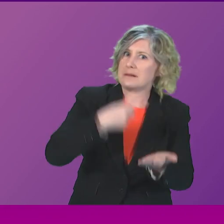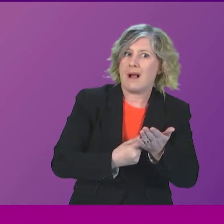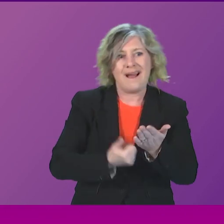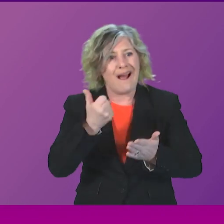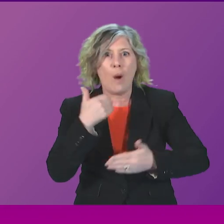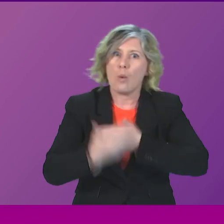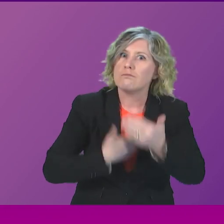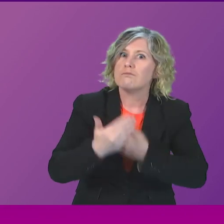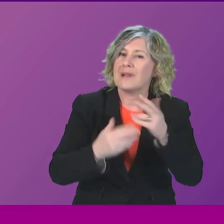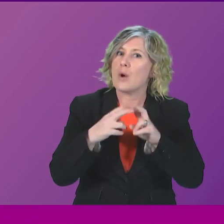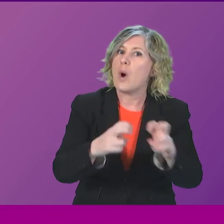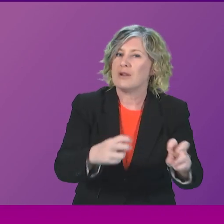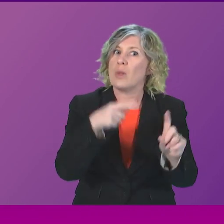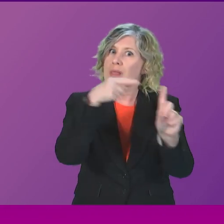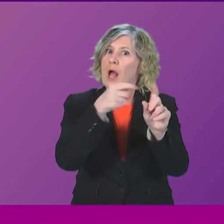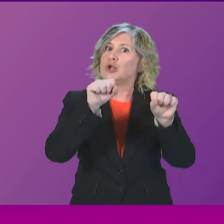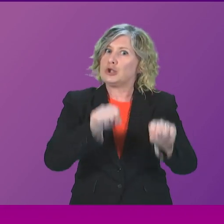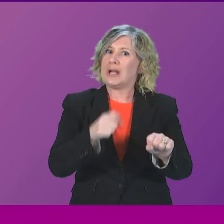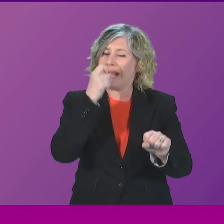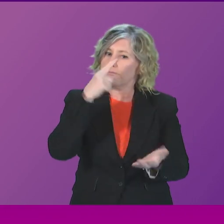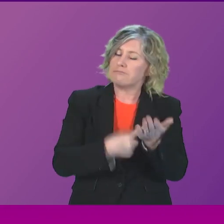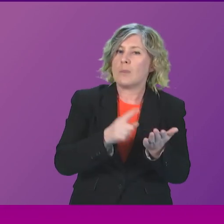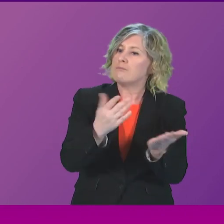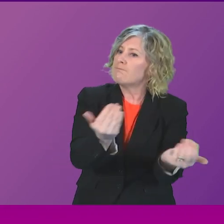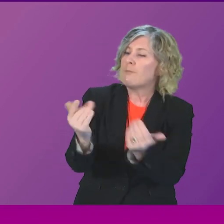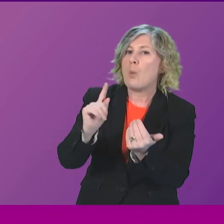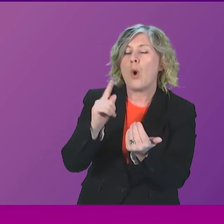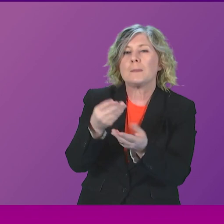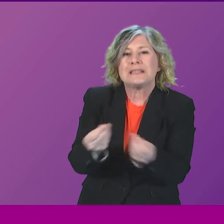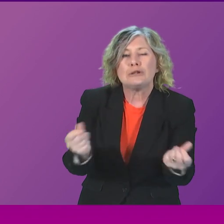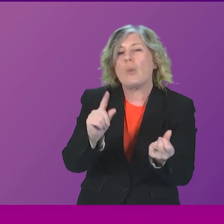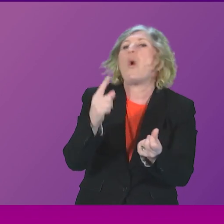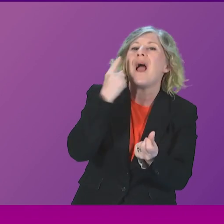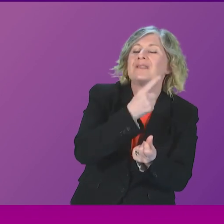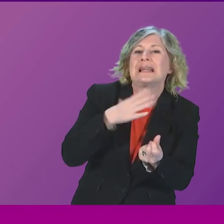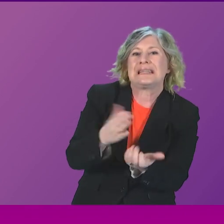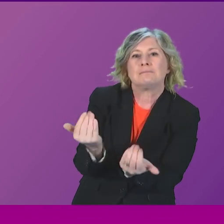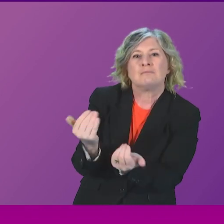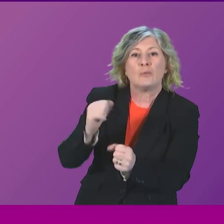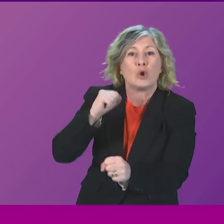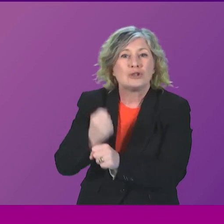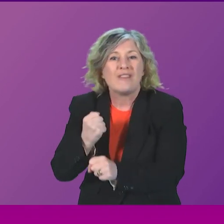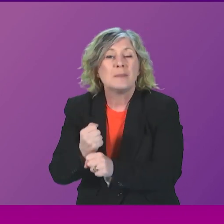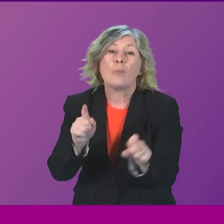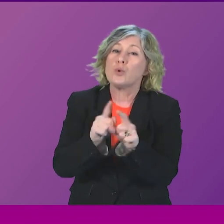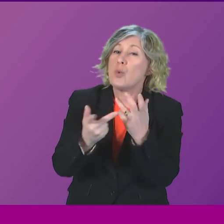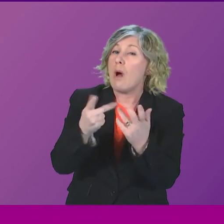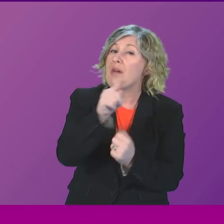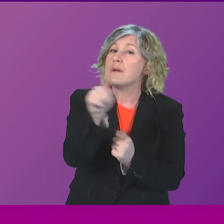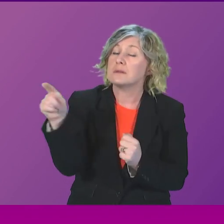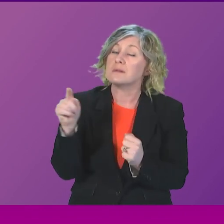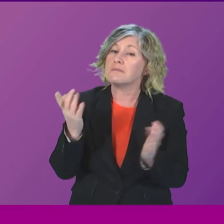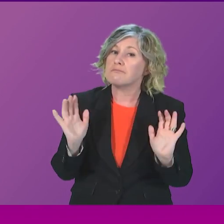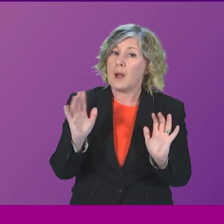chairs to make decisions as to what material they request from the Scottish Government or indeed from other participants. Both